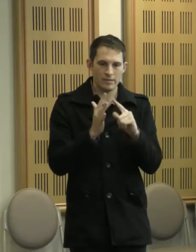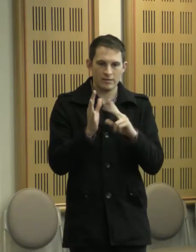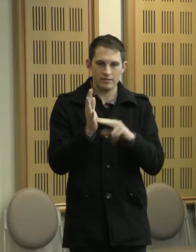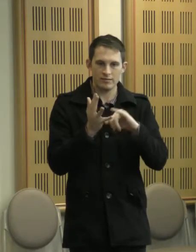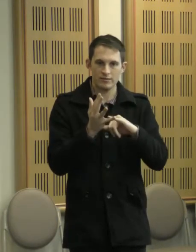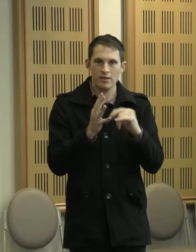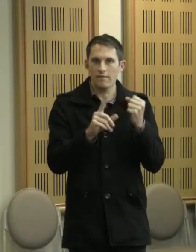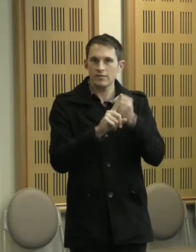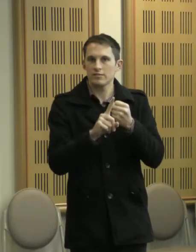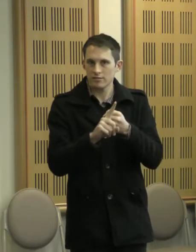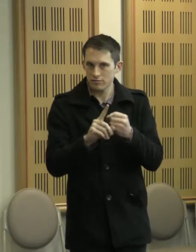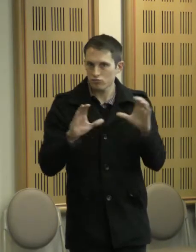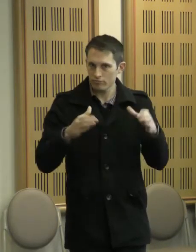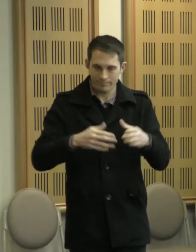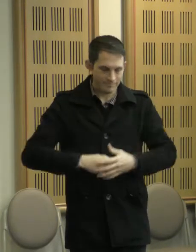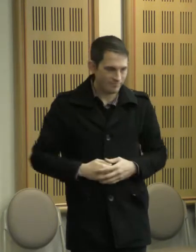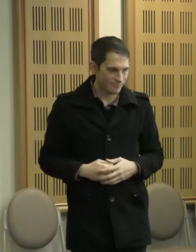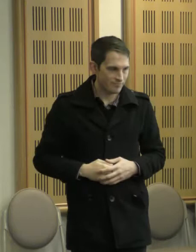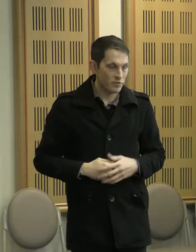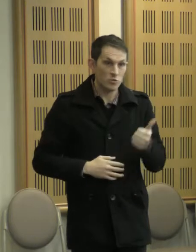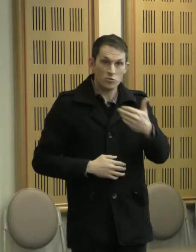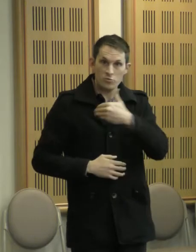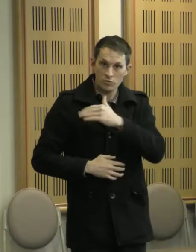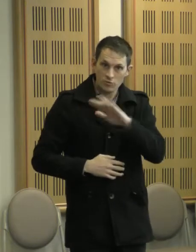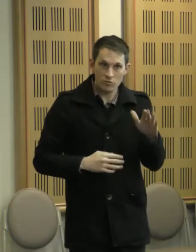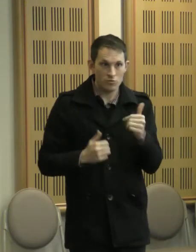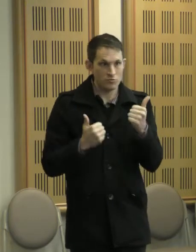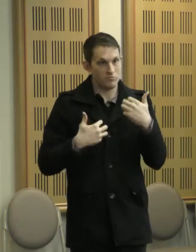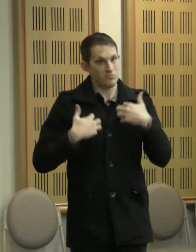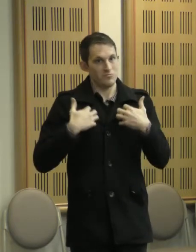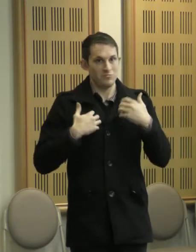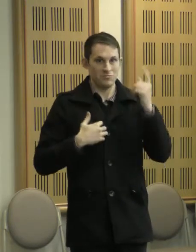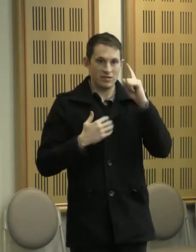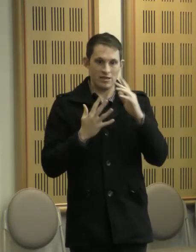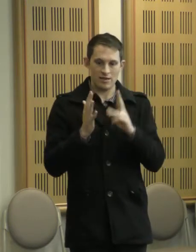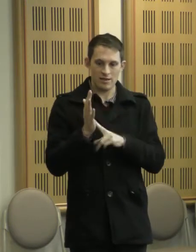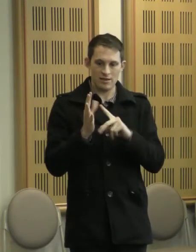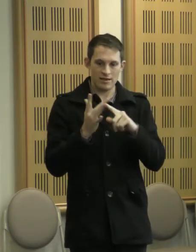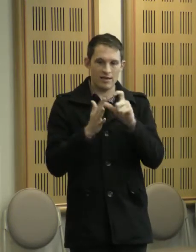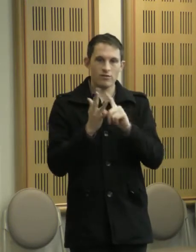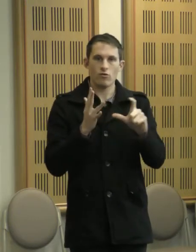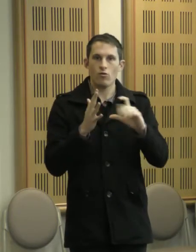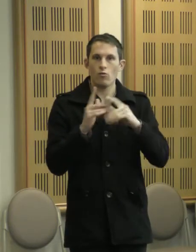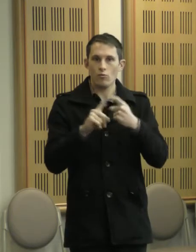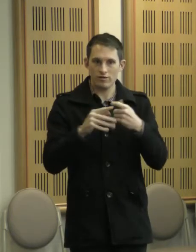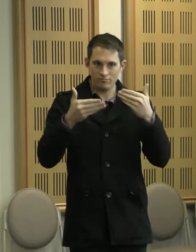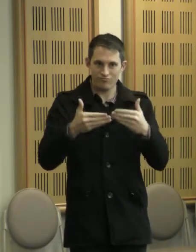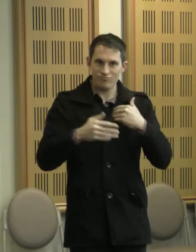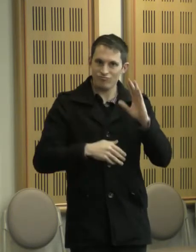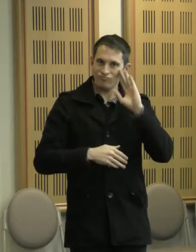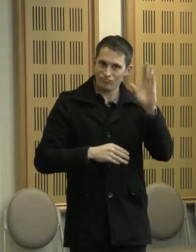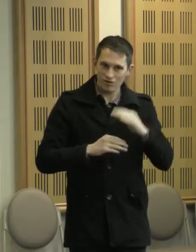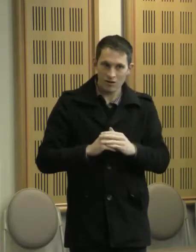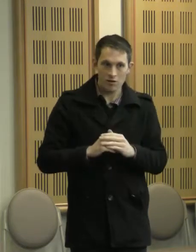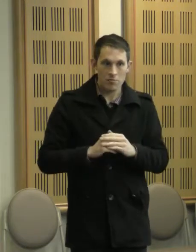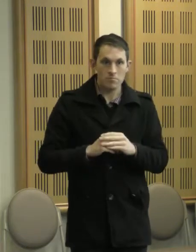It's great to be with you especially during NAIDOC week talking about this topic. Grampians Disability Advocacy